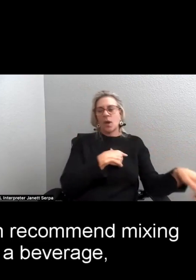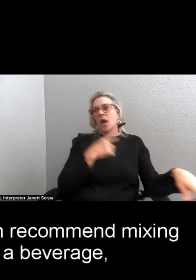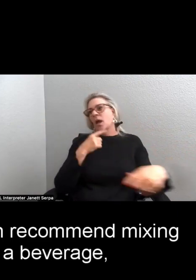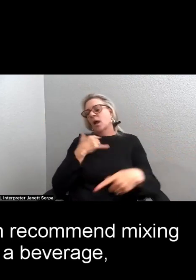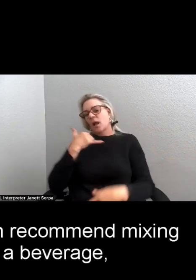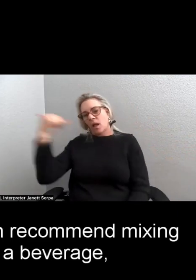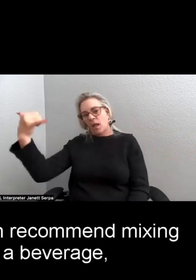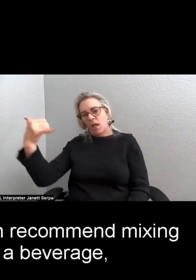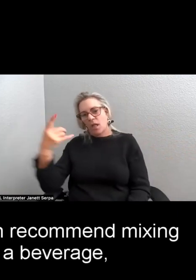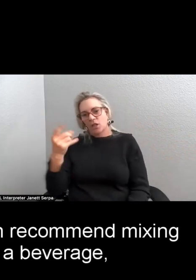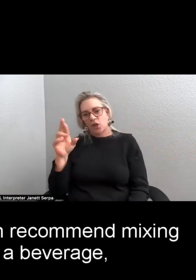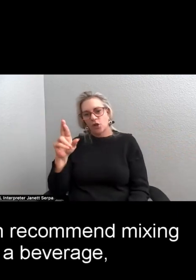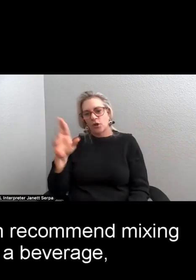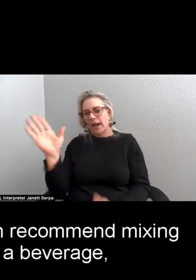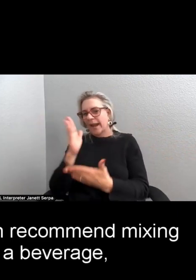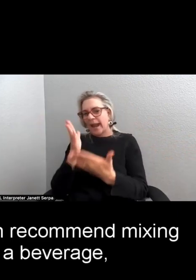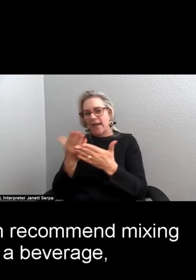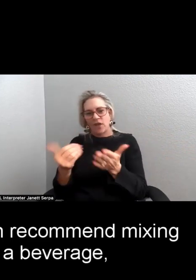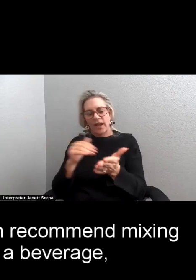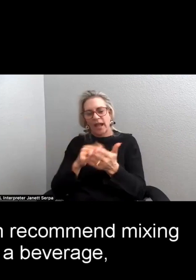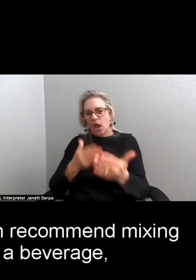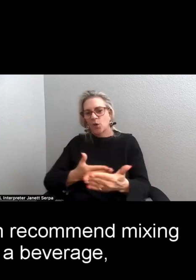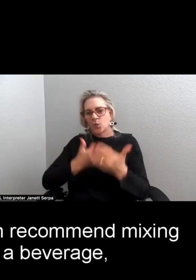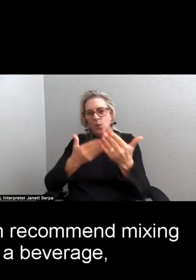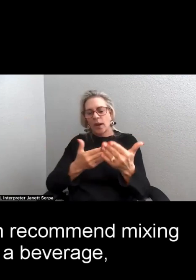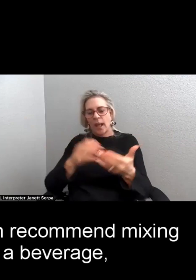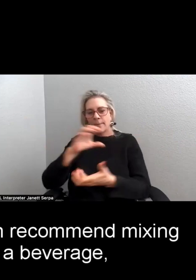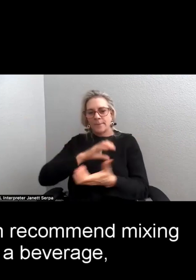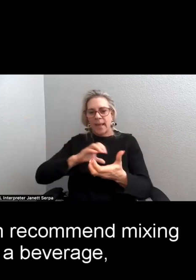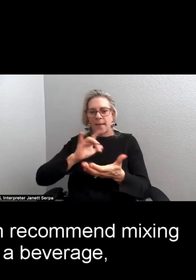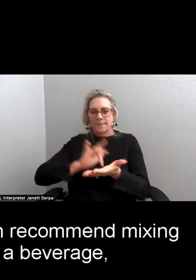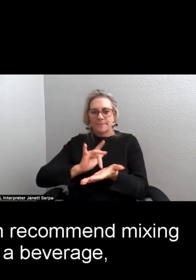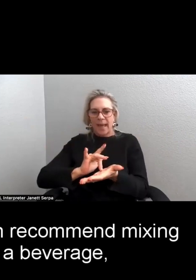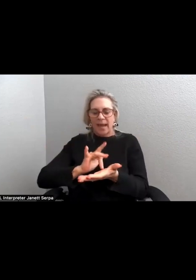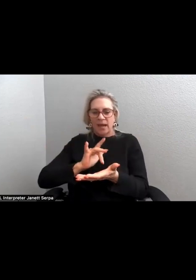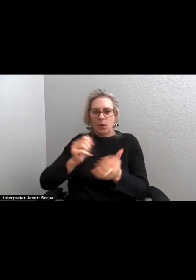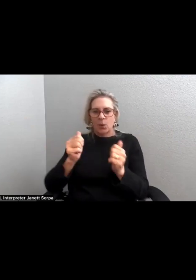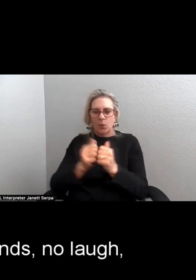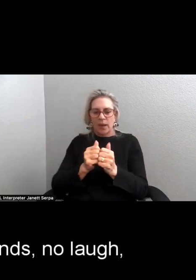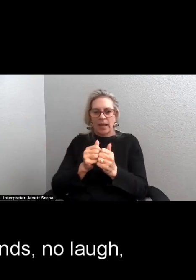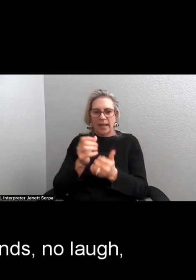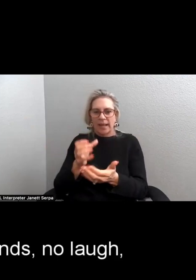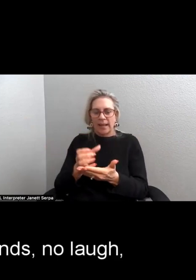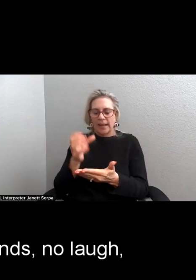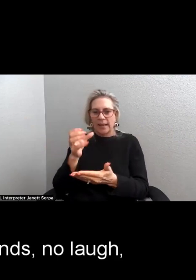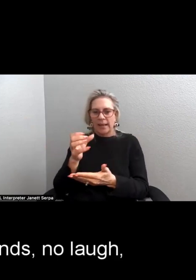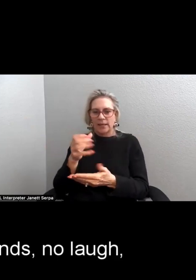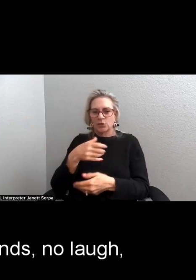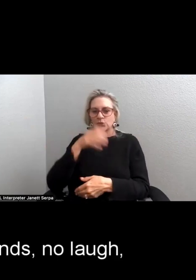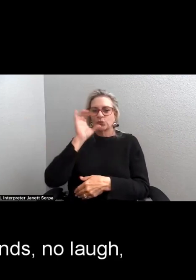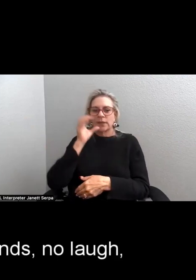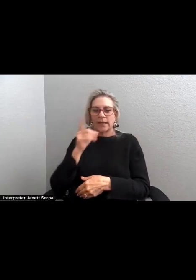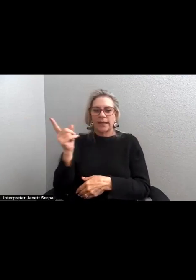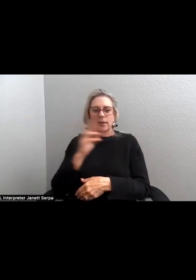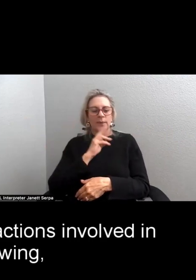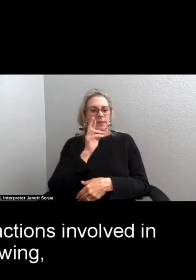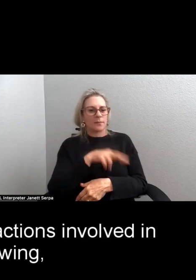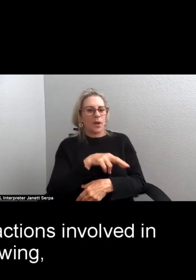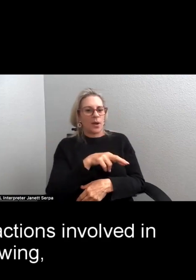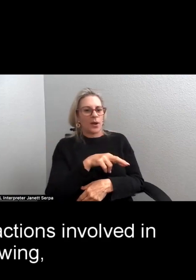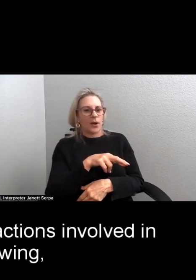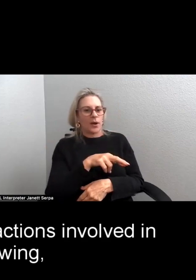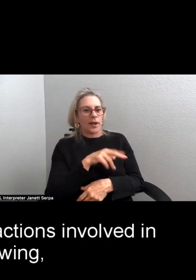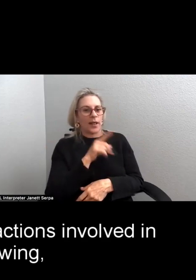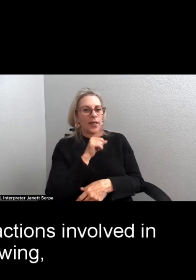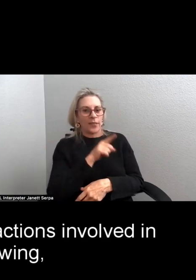he should never again recommend mixing medicine into a beverage, and he responds, no laugh, there